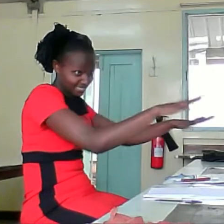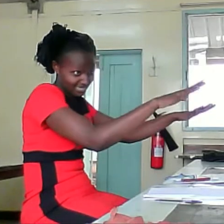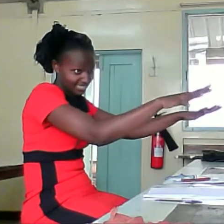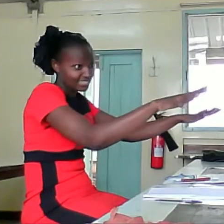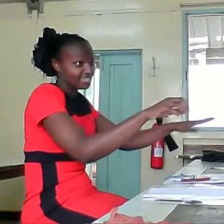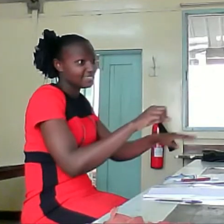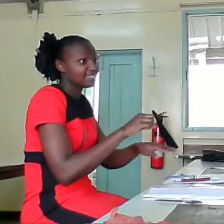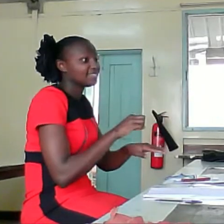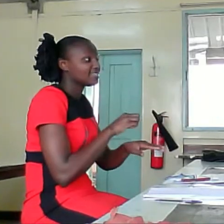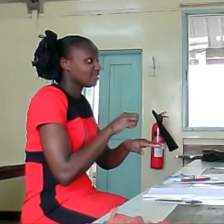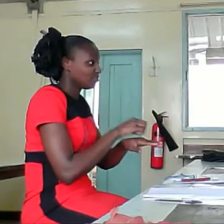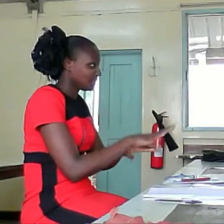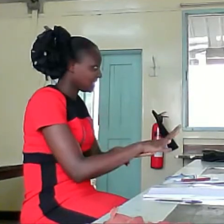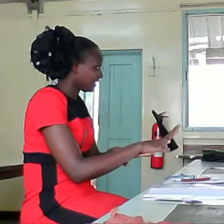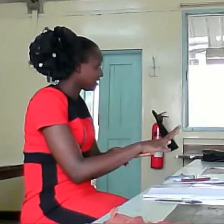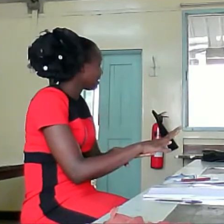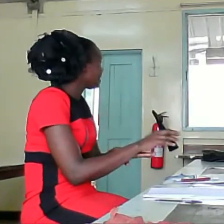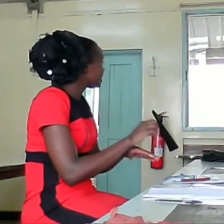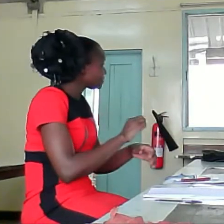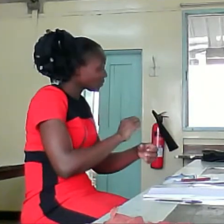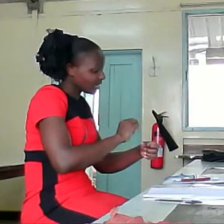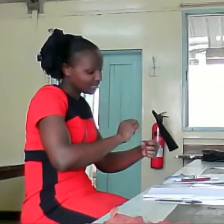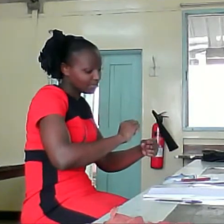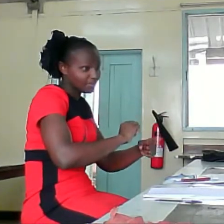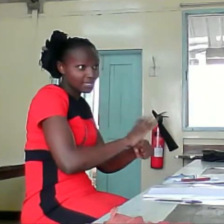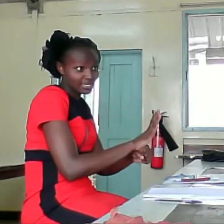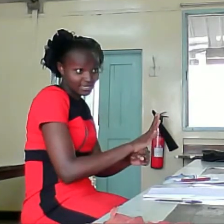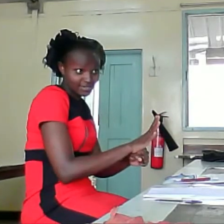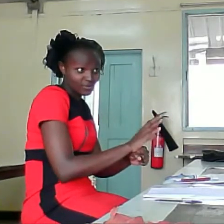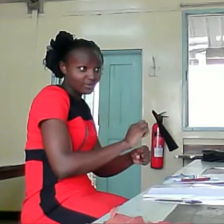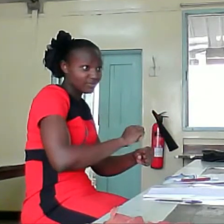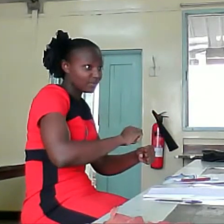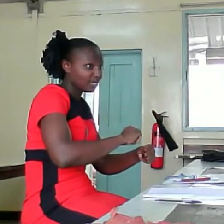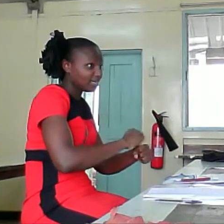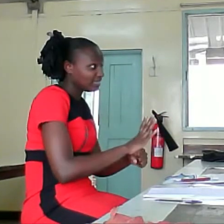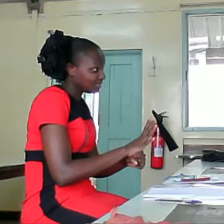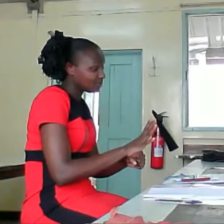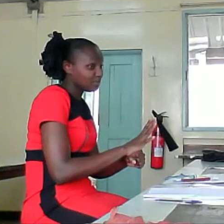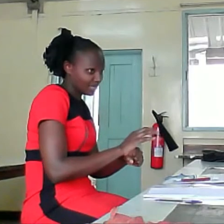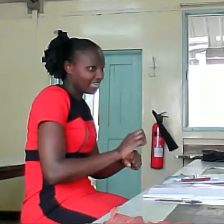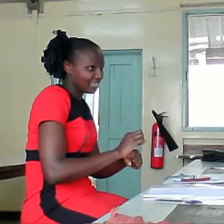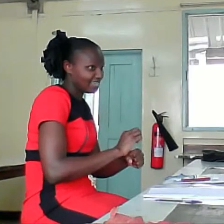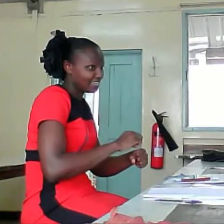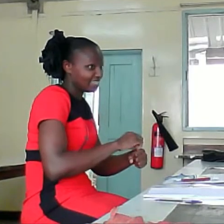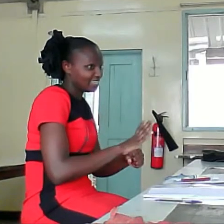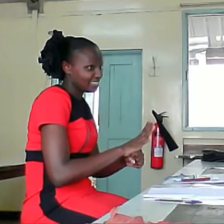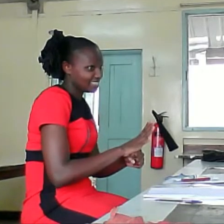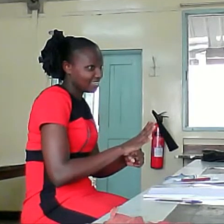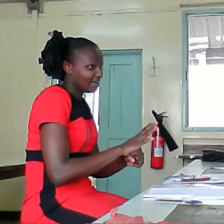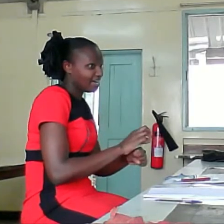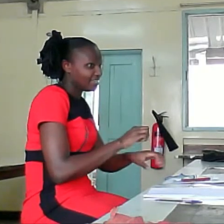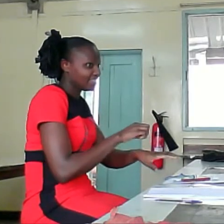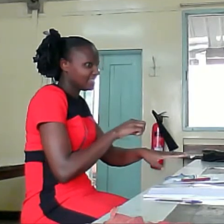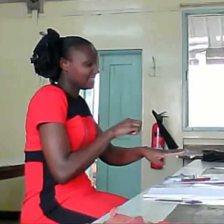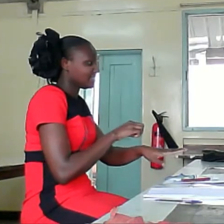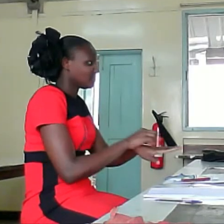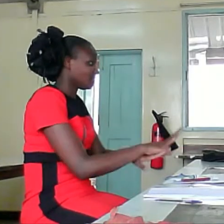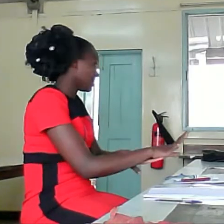in the end, spread. And that's why yata inasaiduwe, you know, like, ni kuspread. Sarah? Spread.